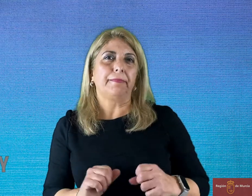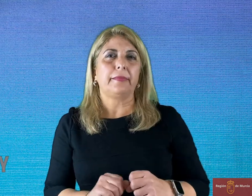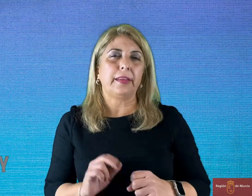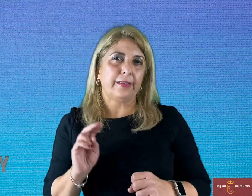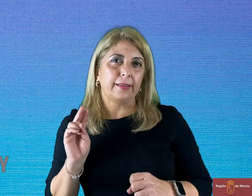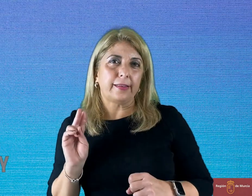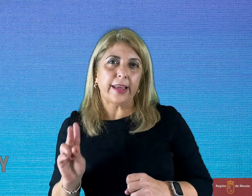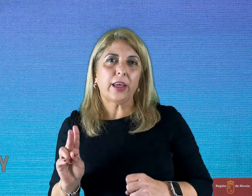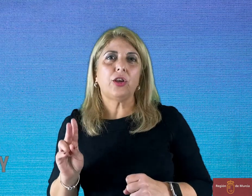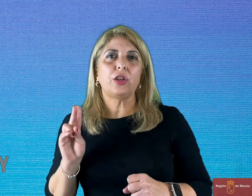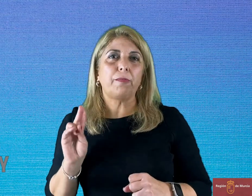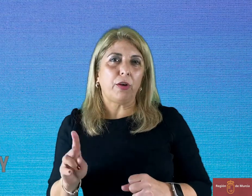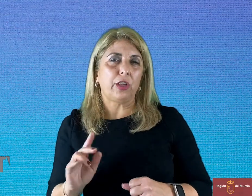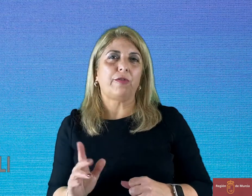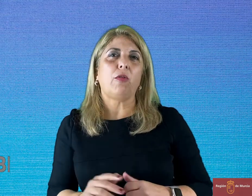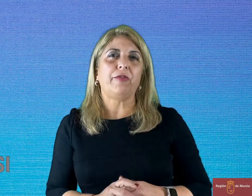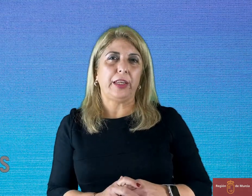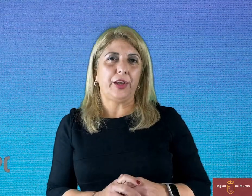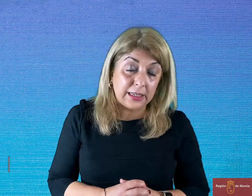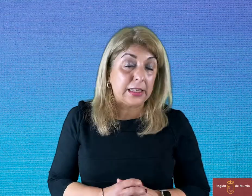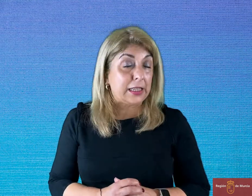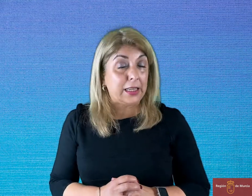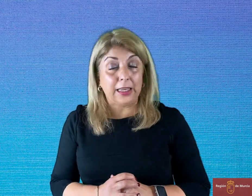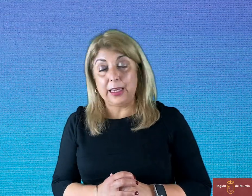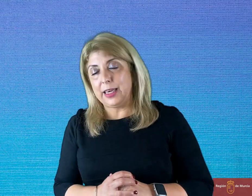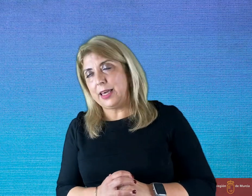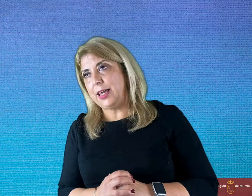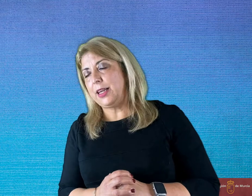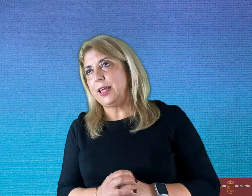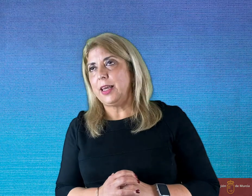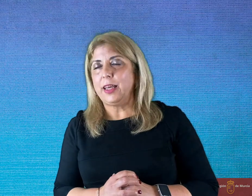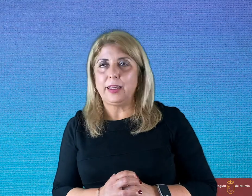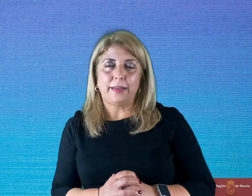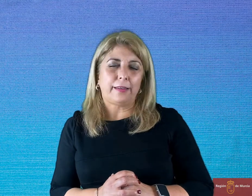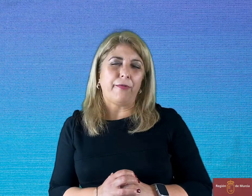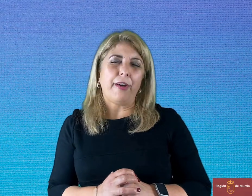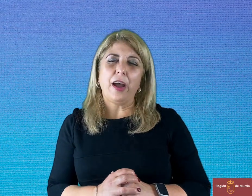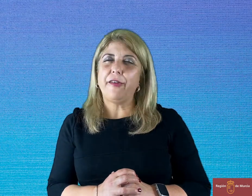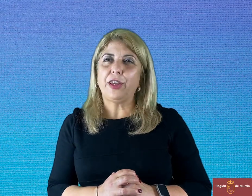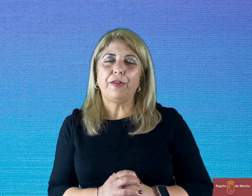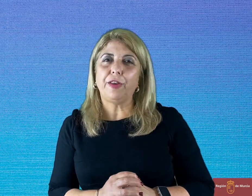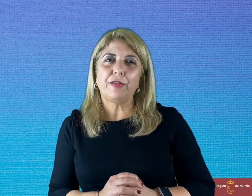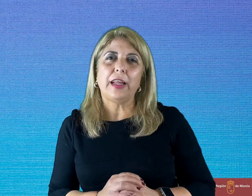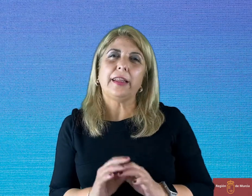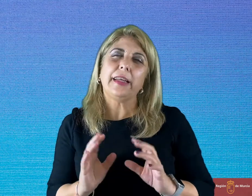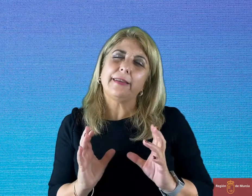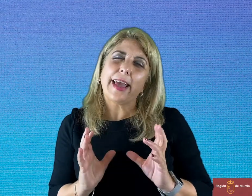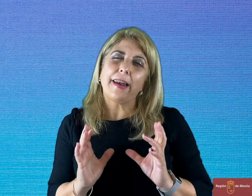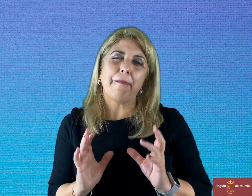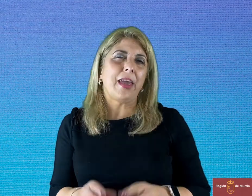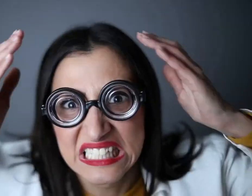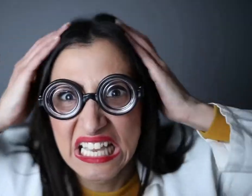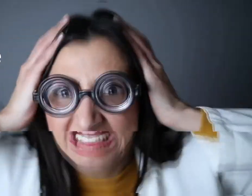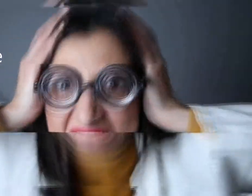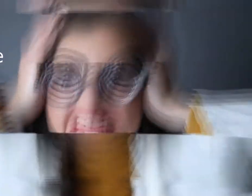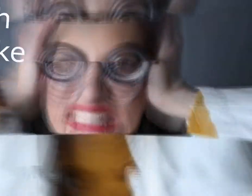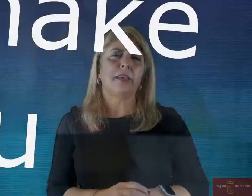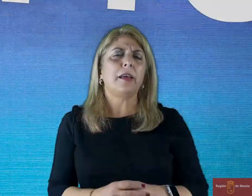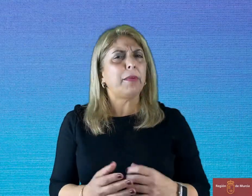That is the second point of our video. Again, it's very confusing and this can make you nuts. But